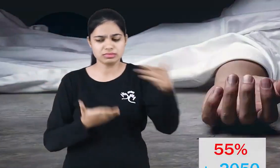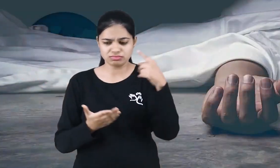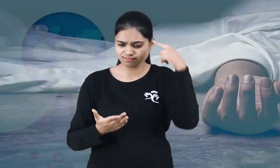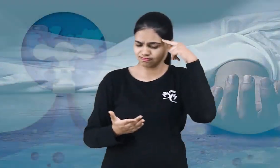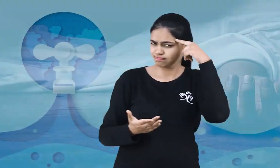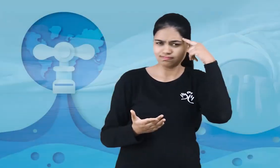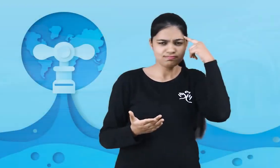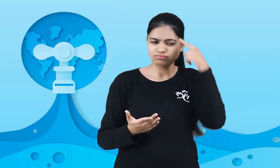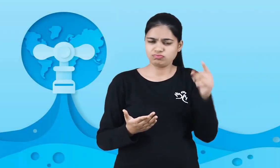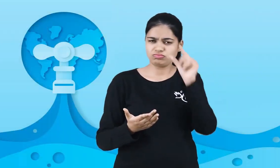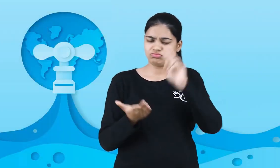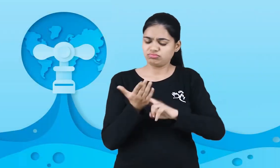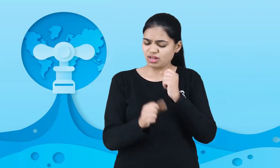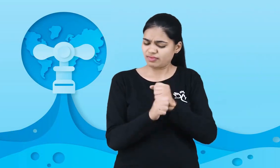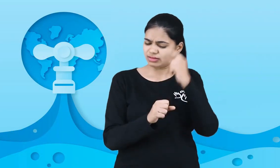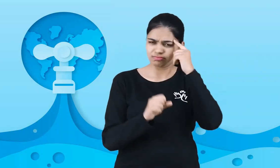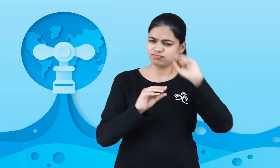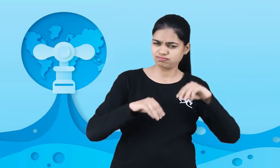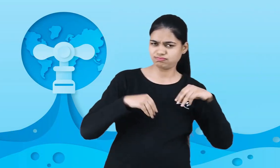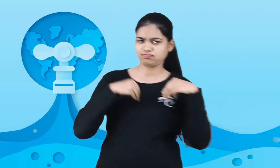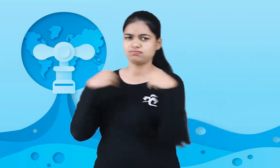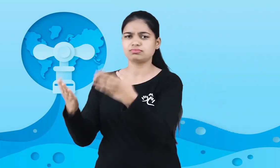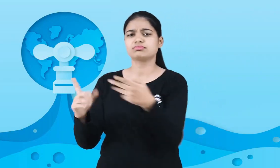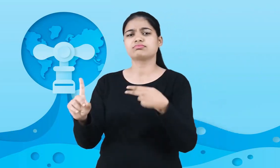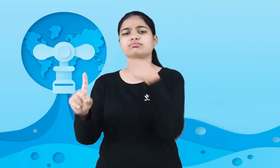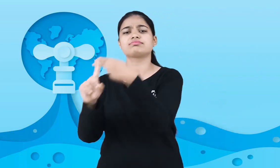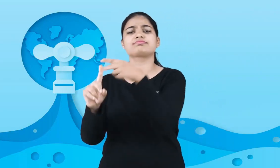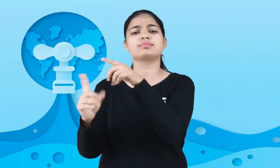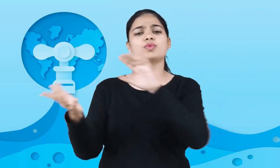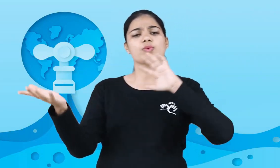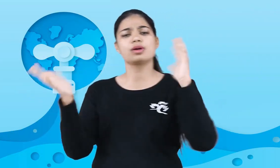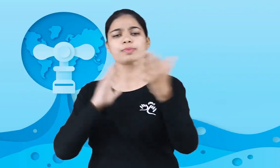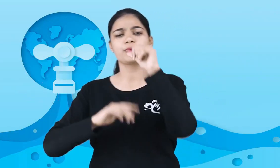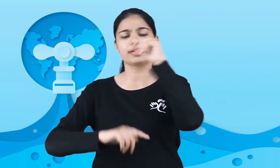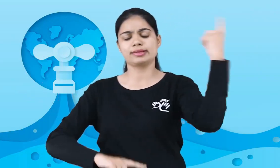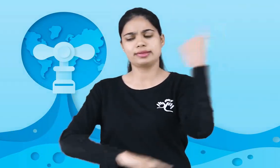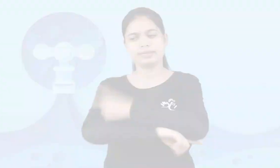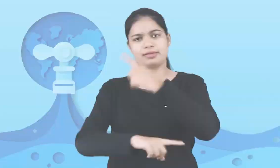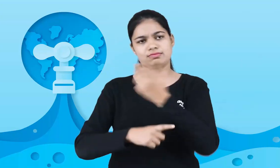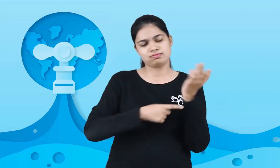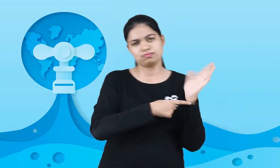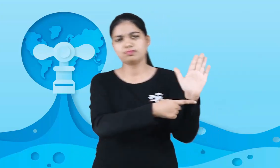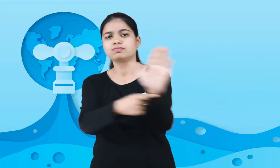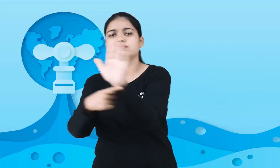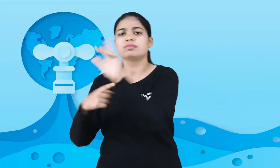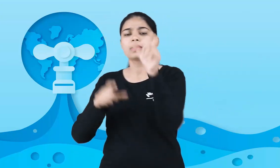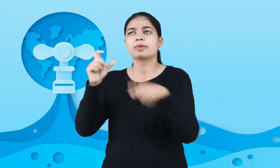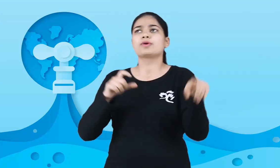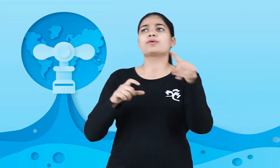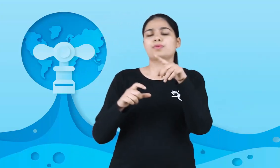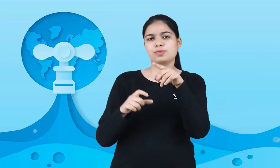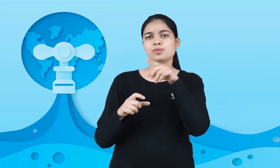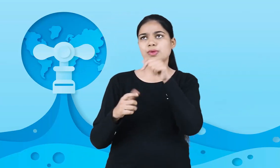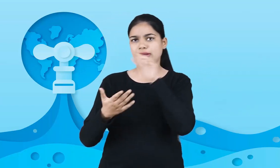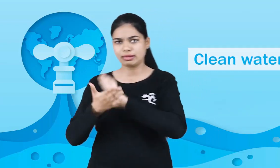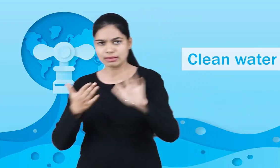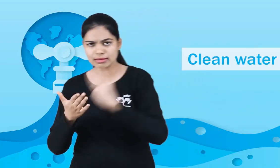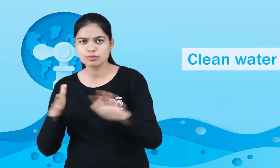concerns, the UN started observing World Water Day, which has been instrumental in raising awareness, promoting sustainable water